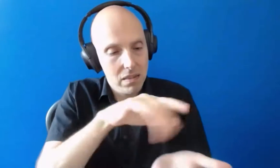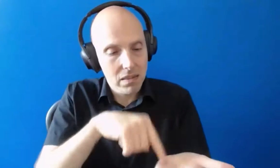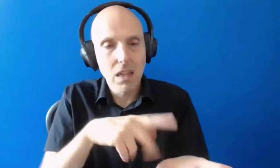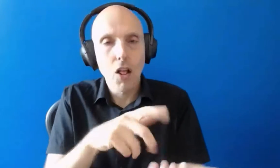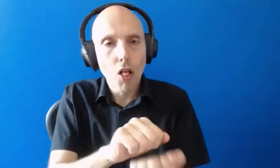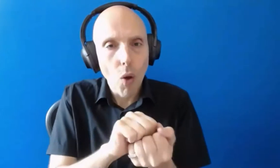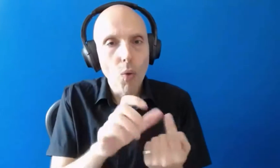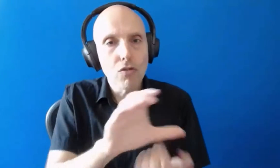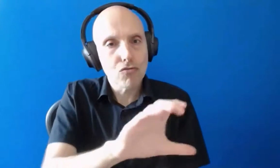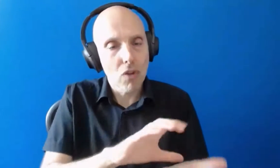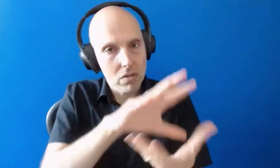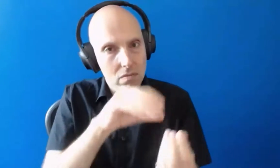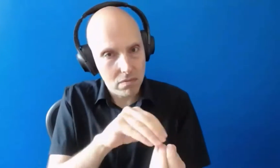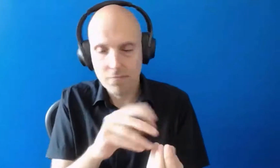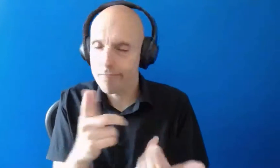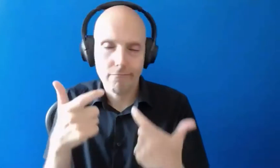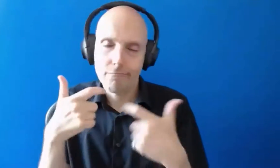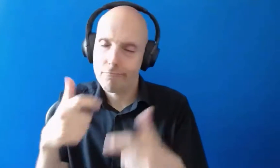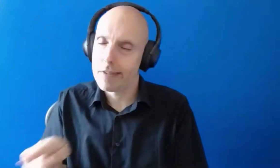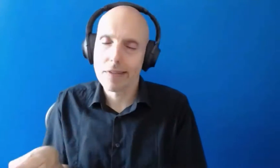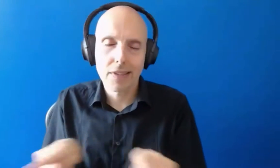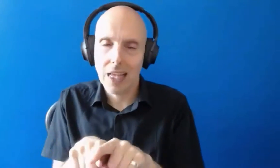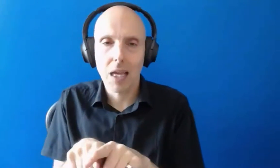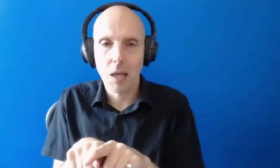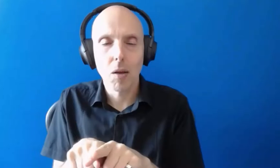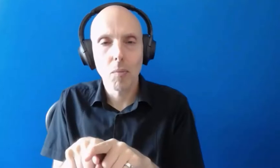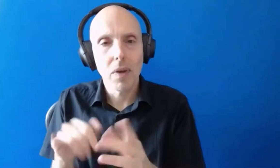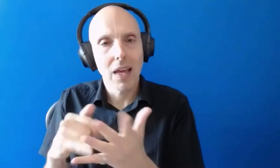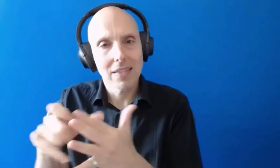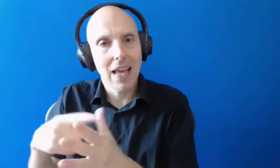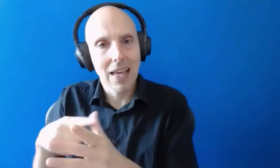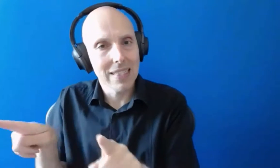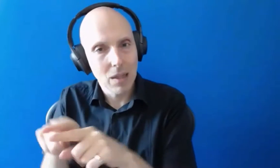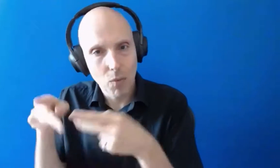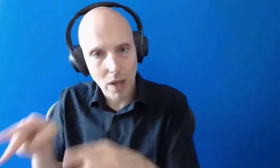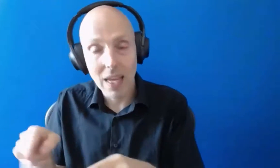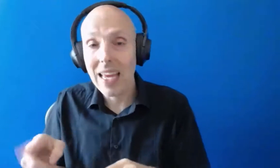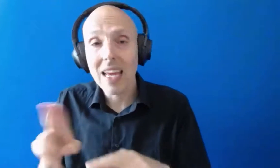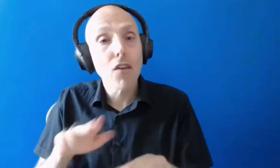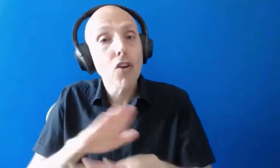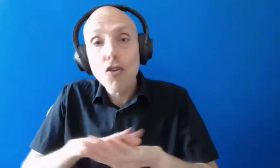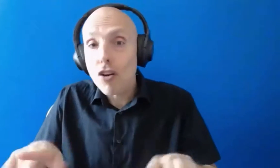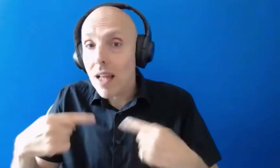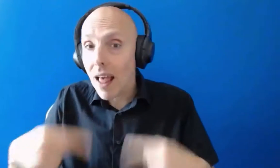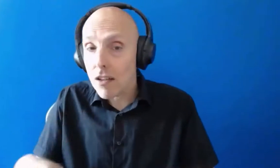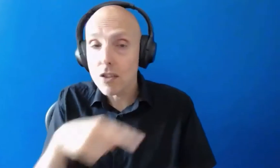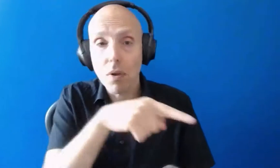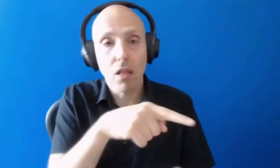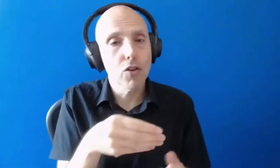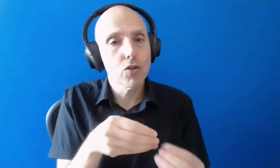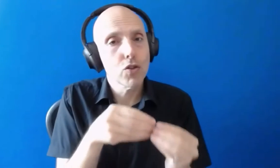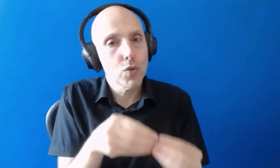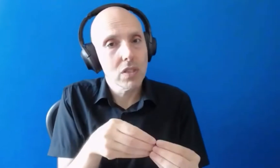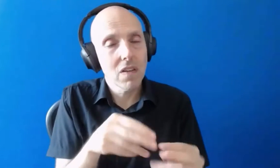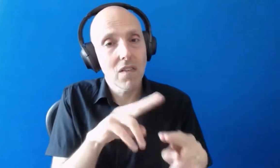administered in exactly the same way as any other i mean as a student um if you're not eligible for funding from student finance england